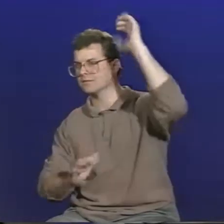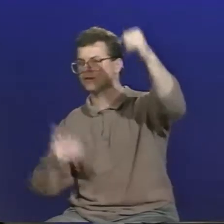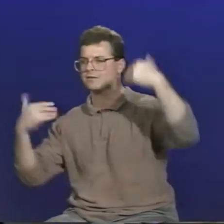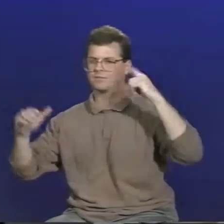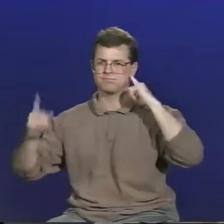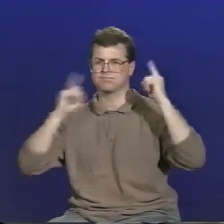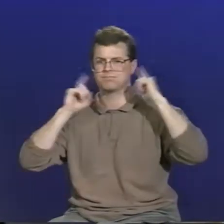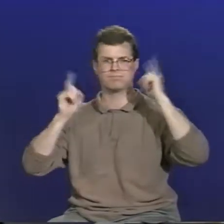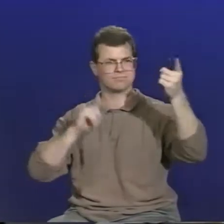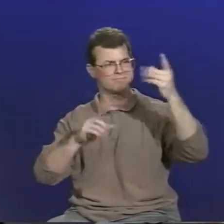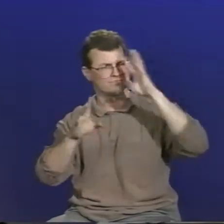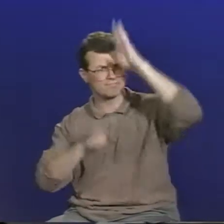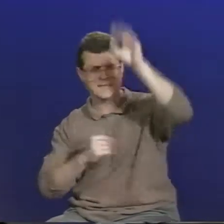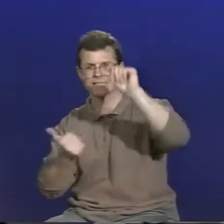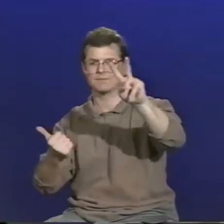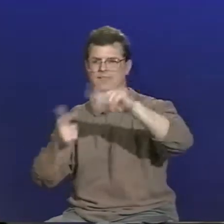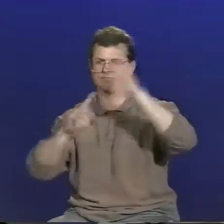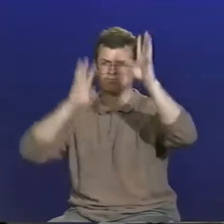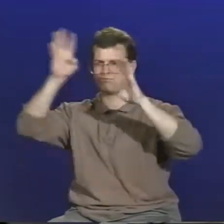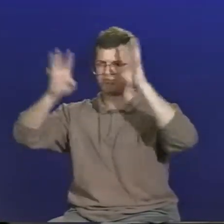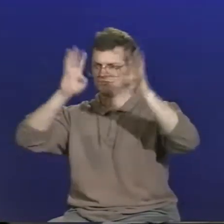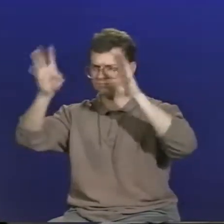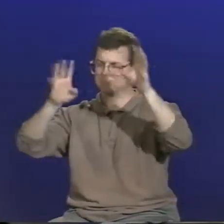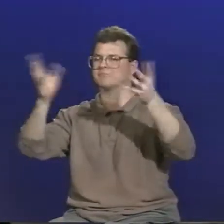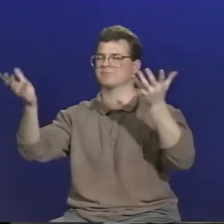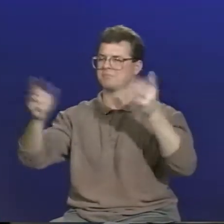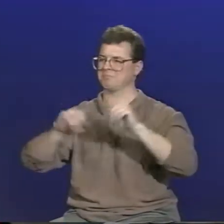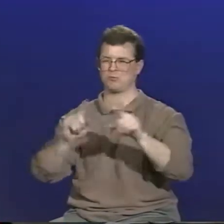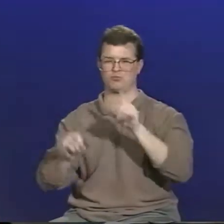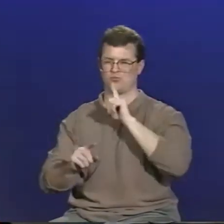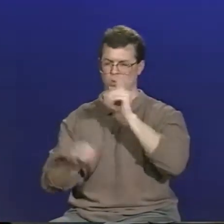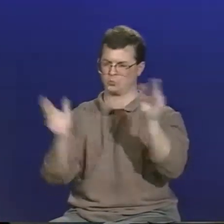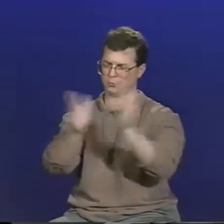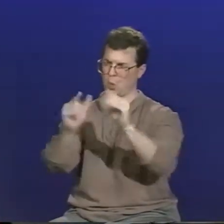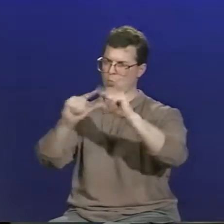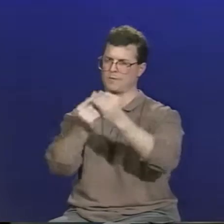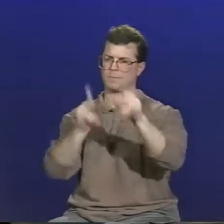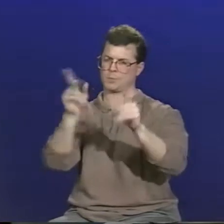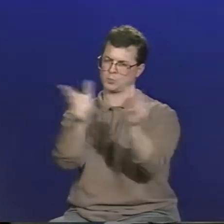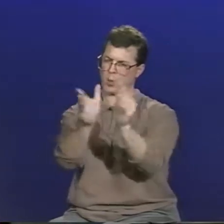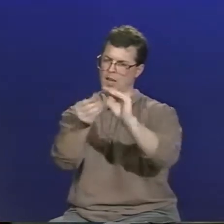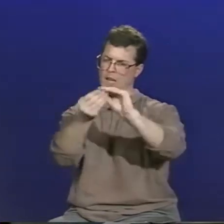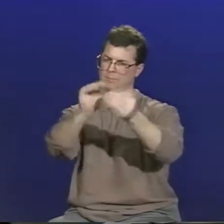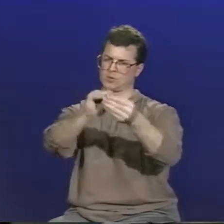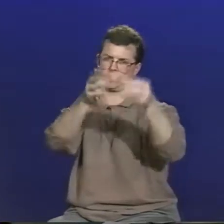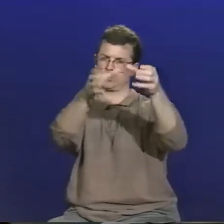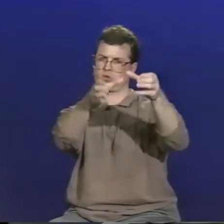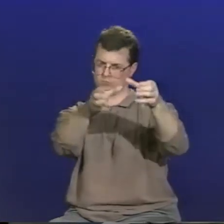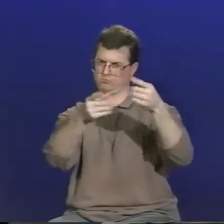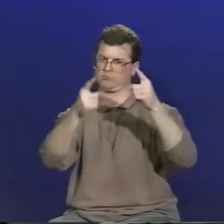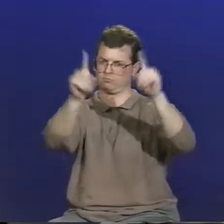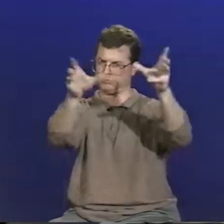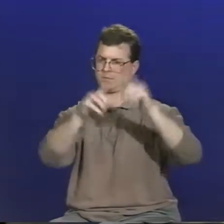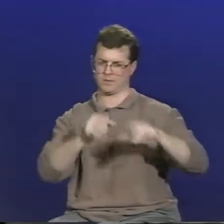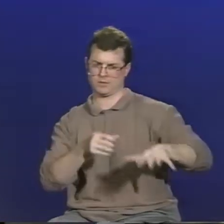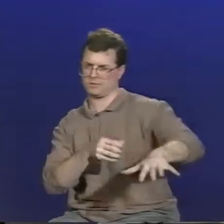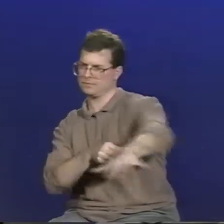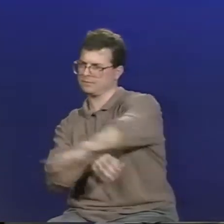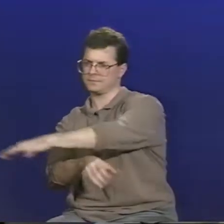Even though we have this technological boom in America, we don't have the people who are literate enough to